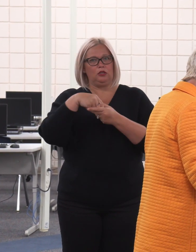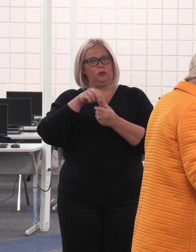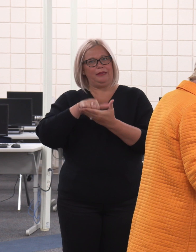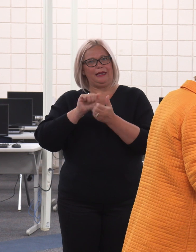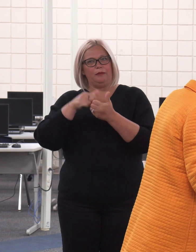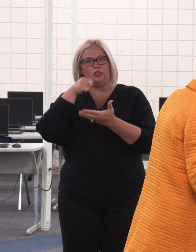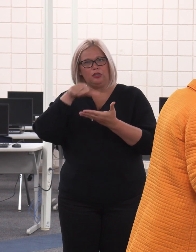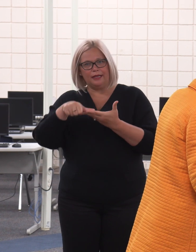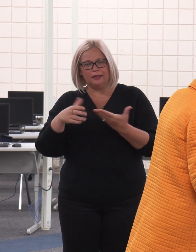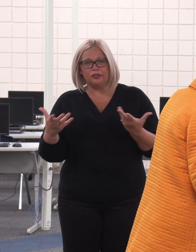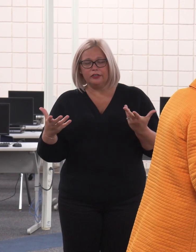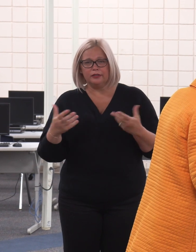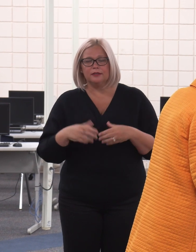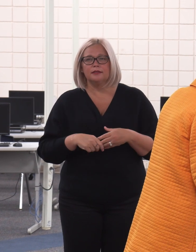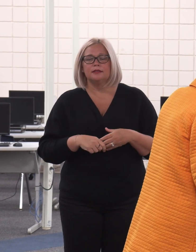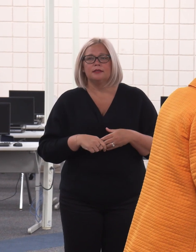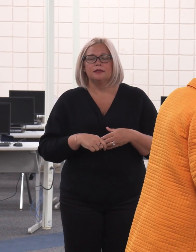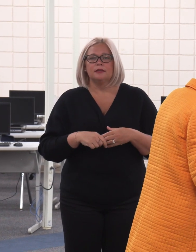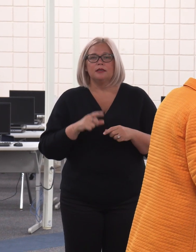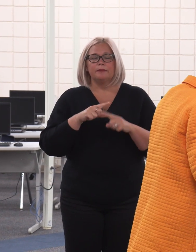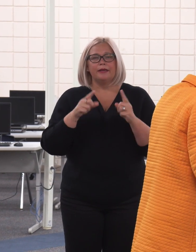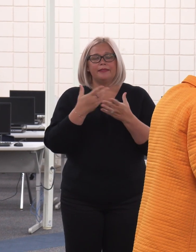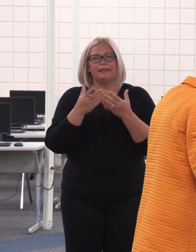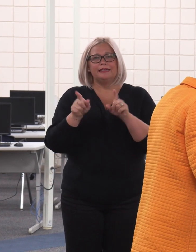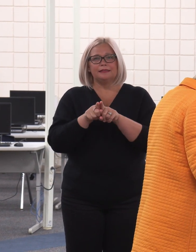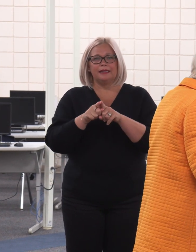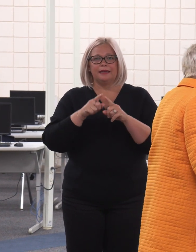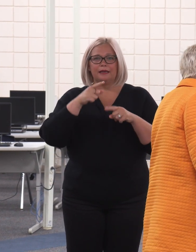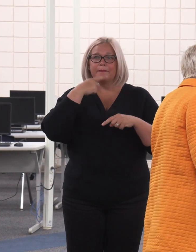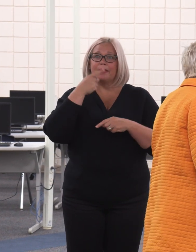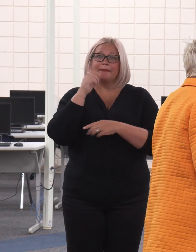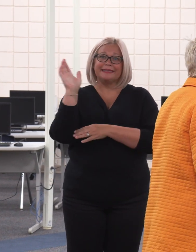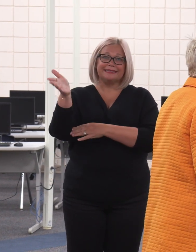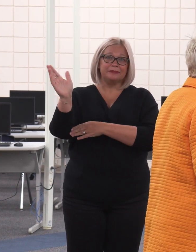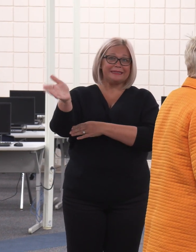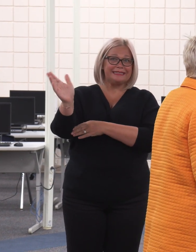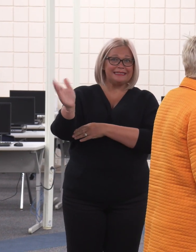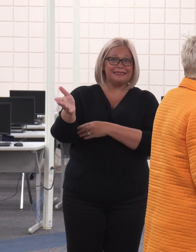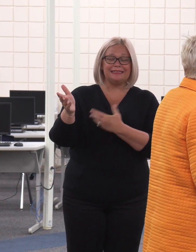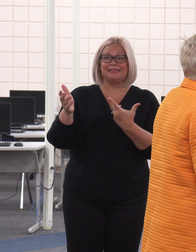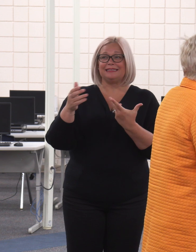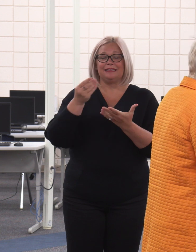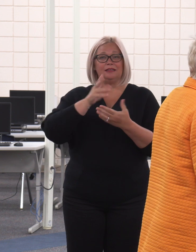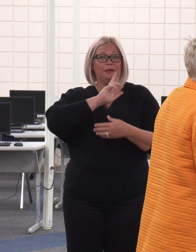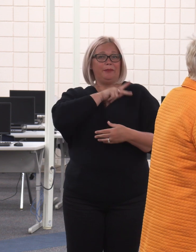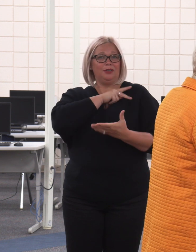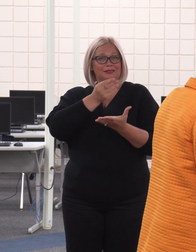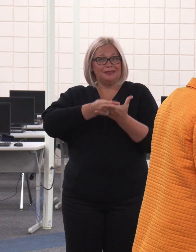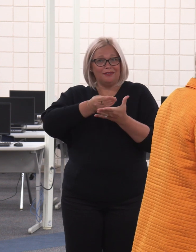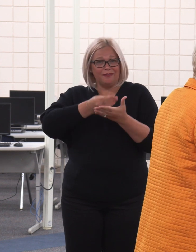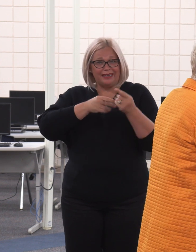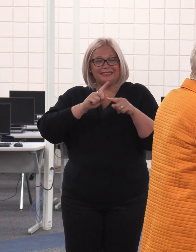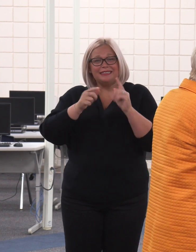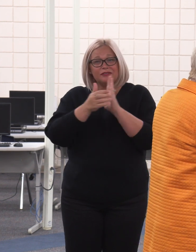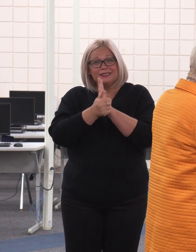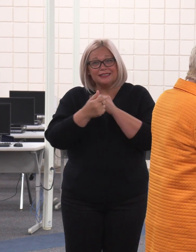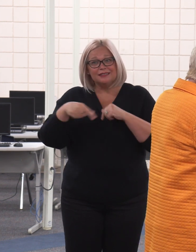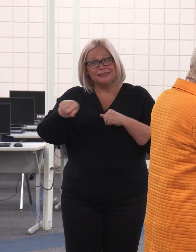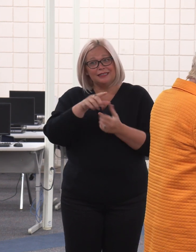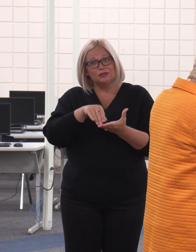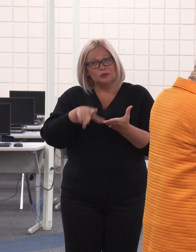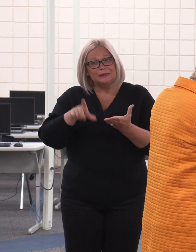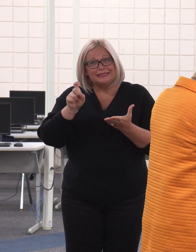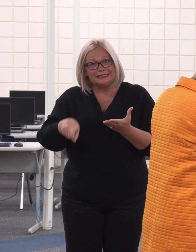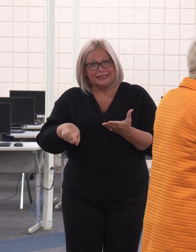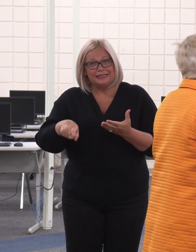that in your letter. But things like public speaking, personal finance, skills that they need, because many